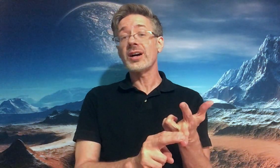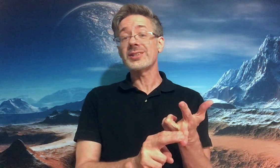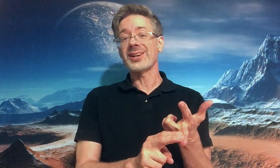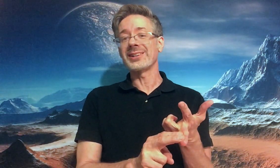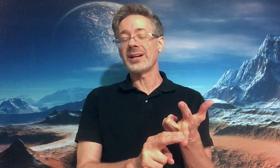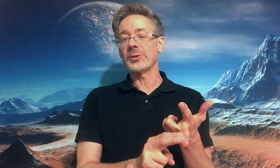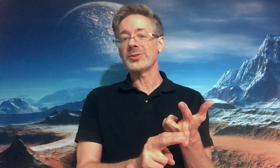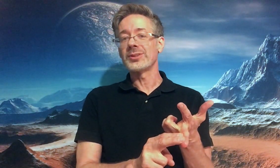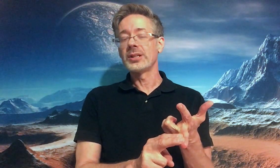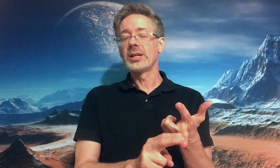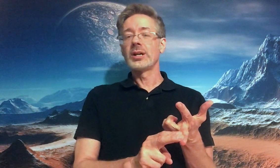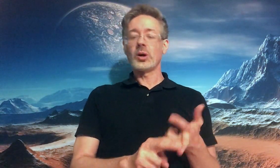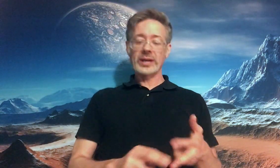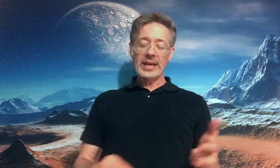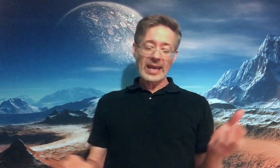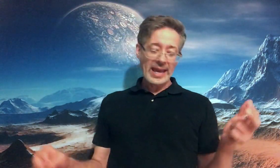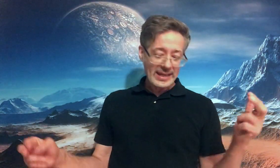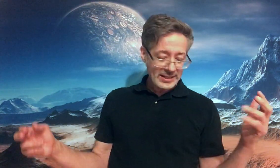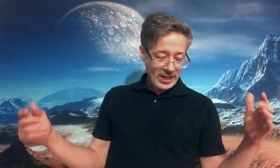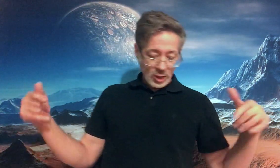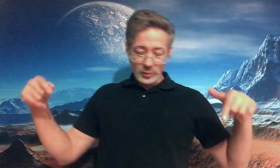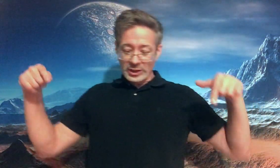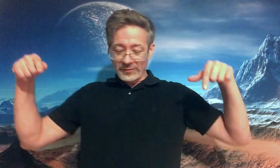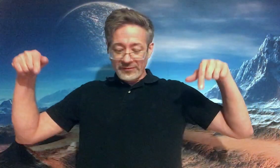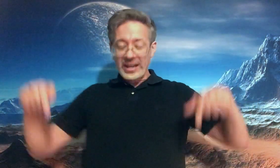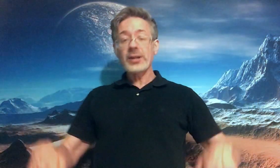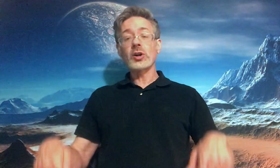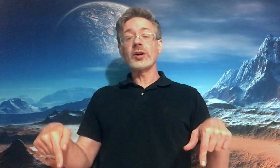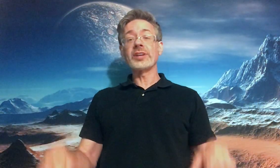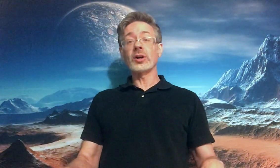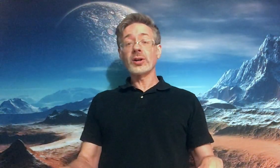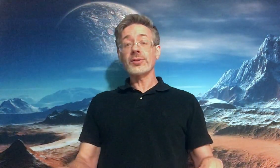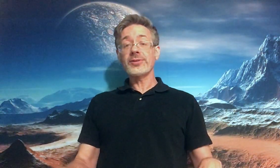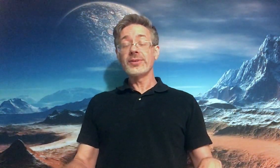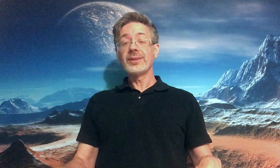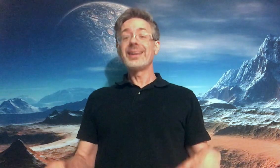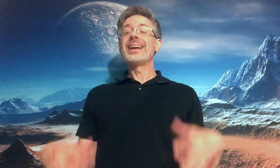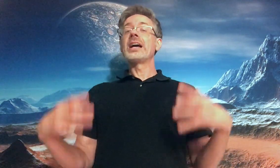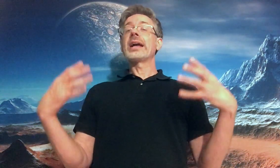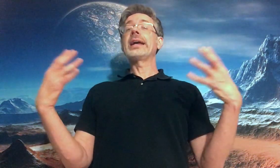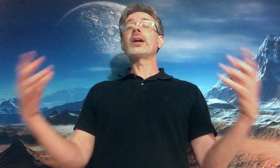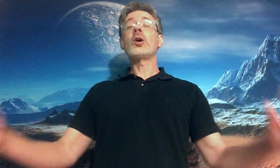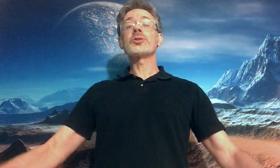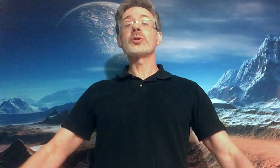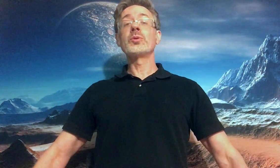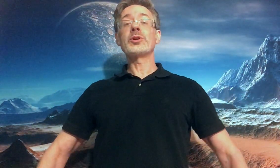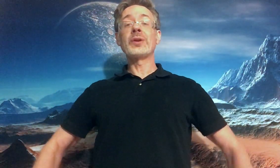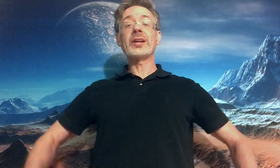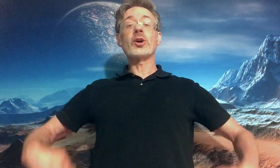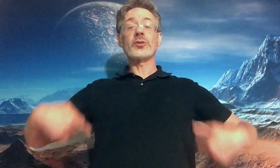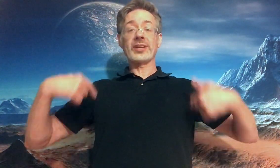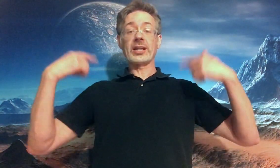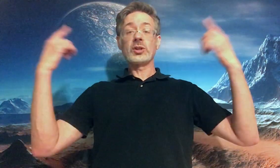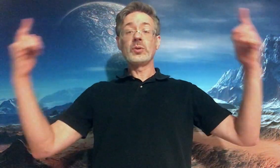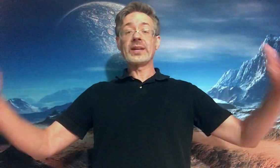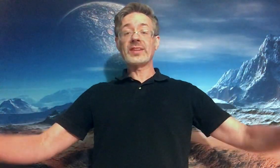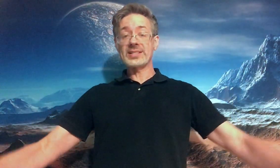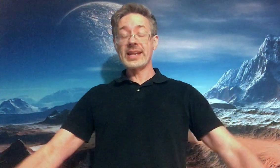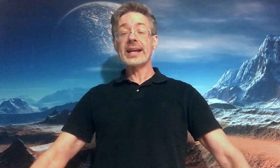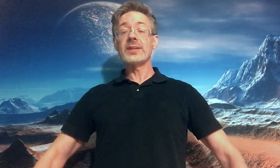oxide levels. Okay? And when your feet are on the earth, it also, you get earthing. You get these negative